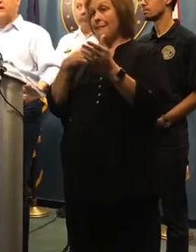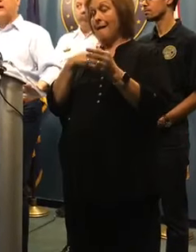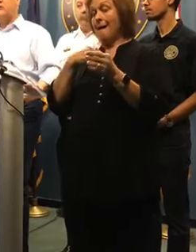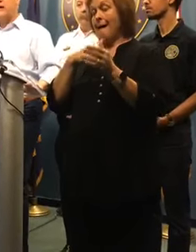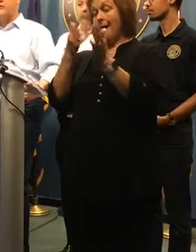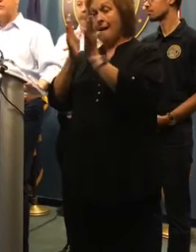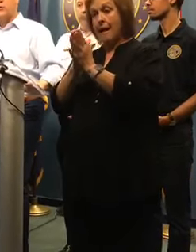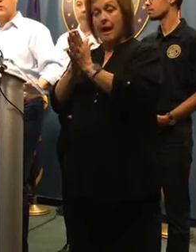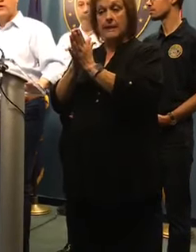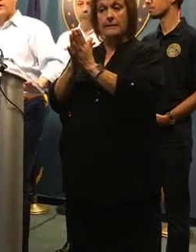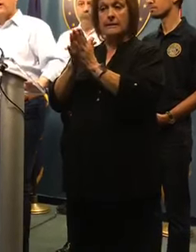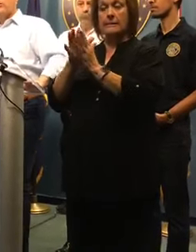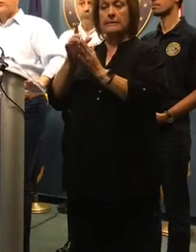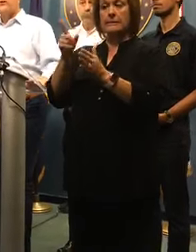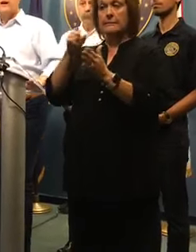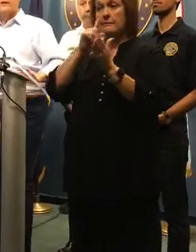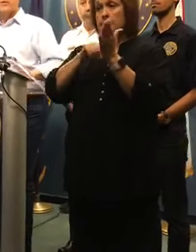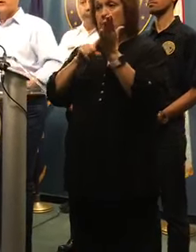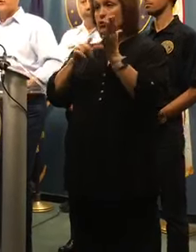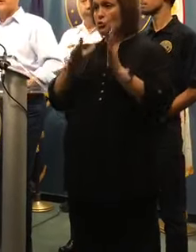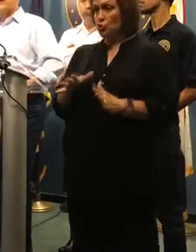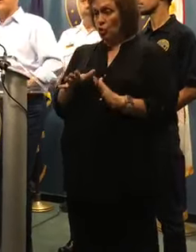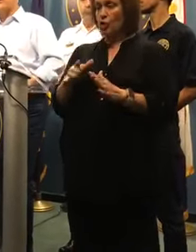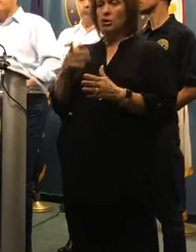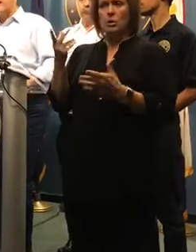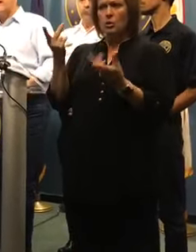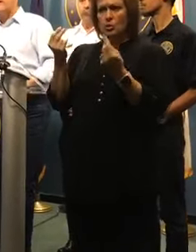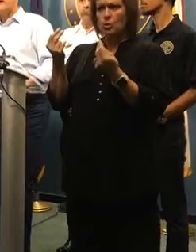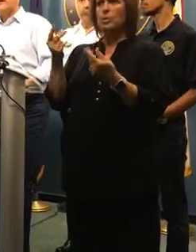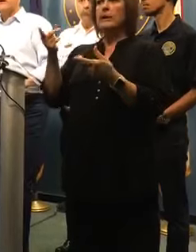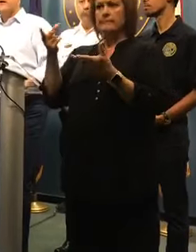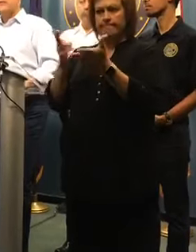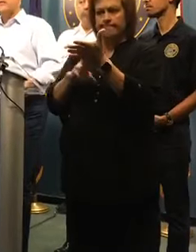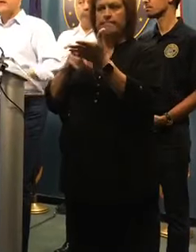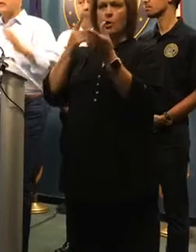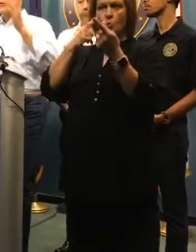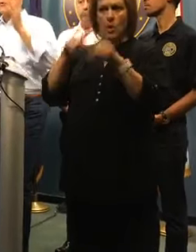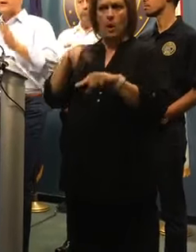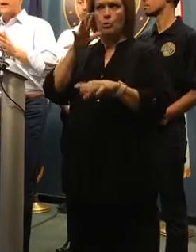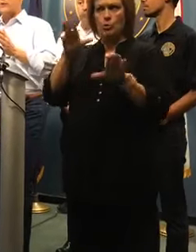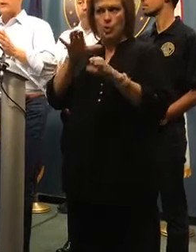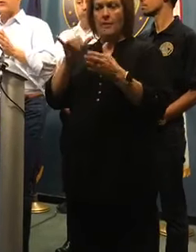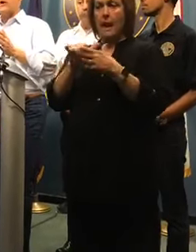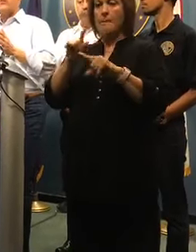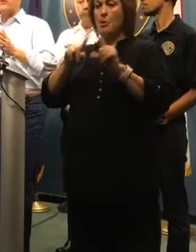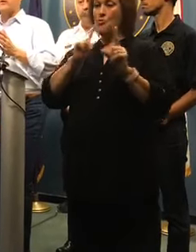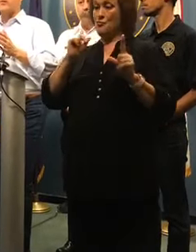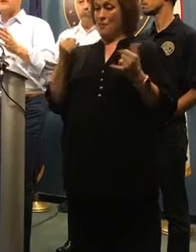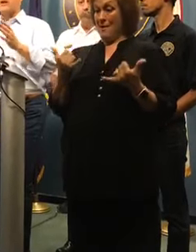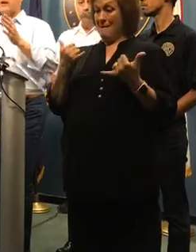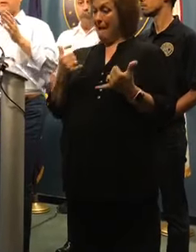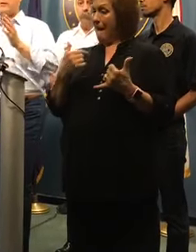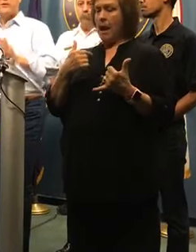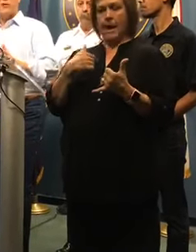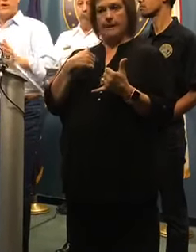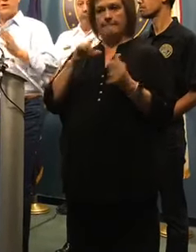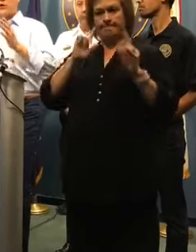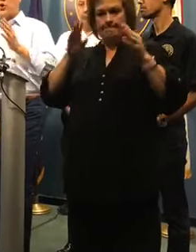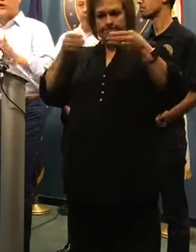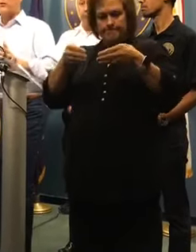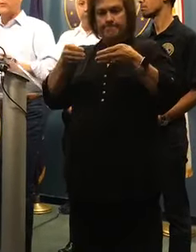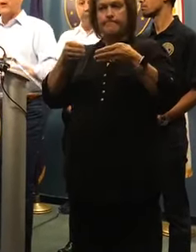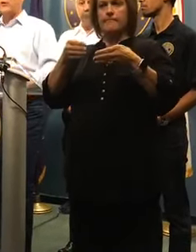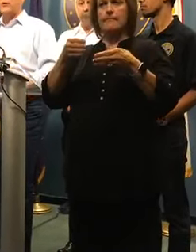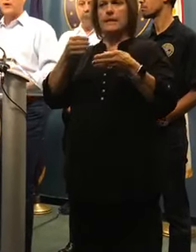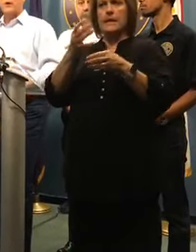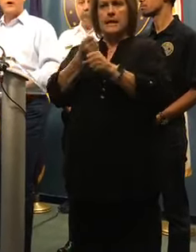review any contracts before we signed them. He agreed that he would do that. But my focus right now is getting the right people in place that can give us unvarnished